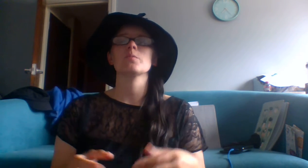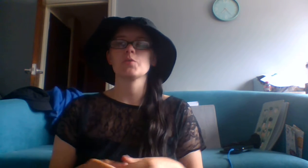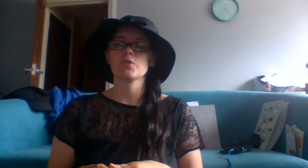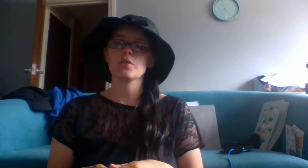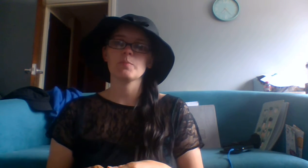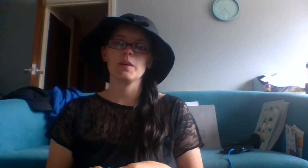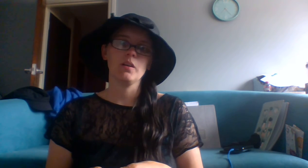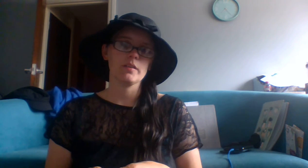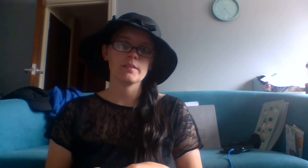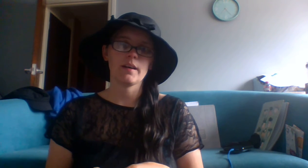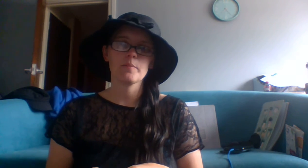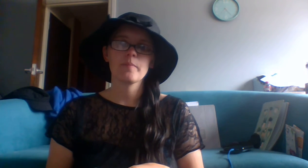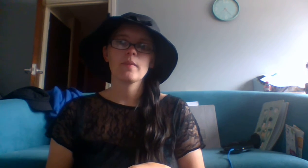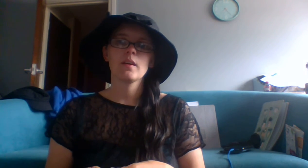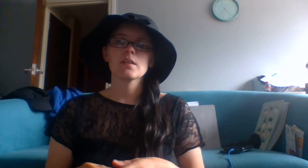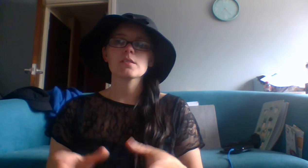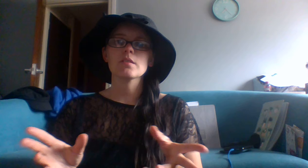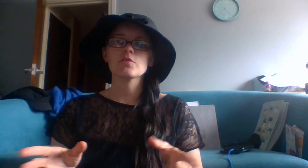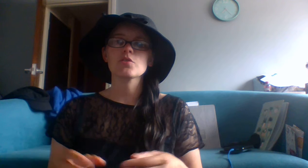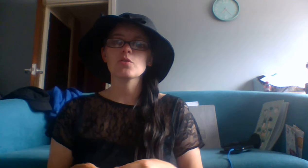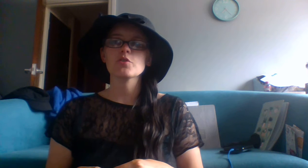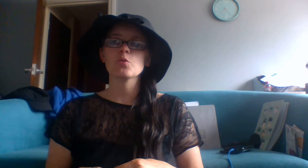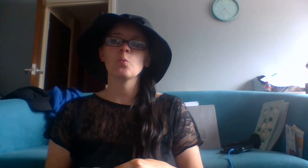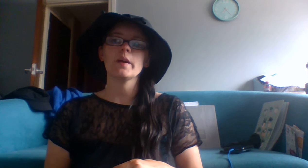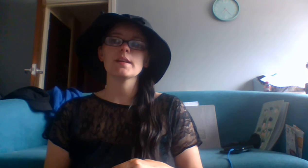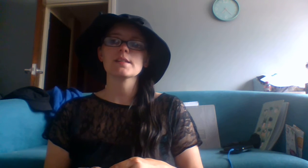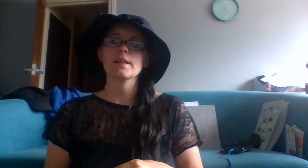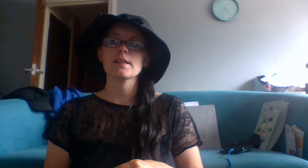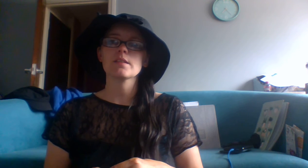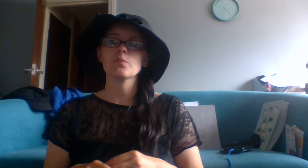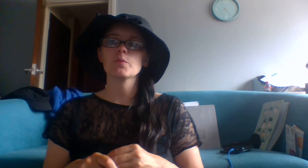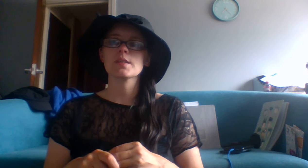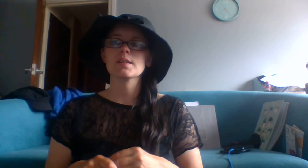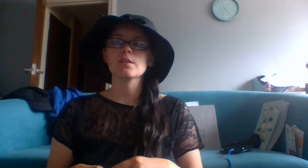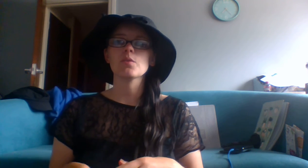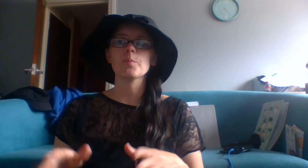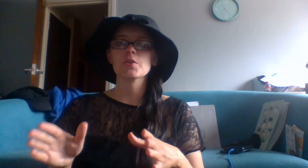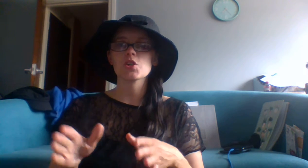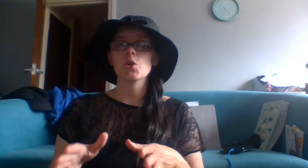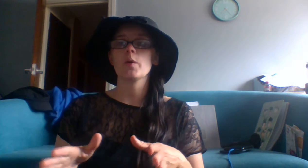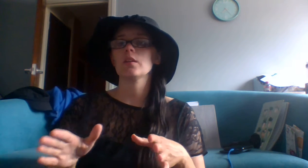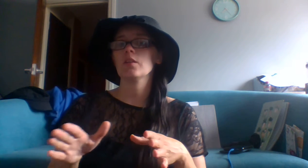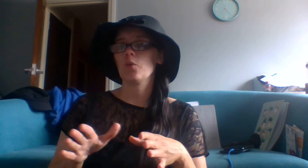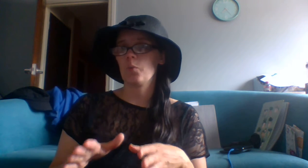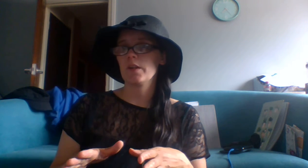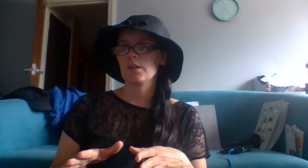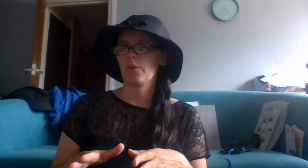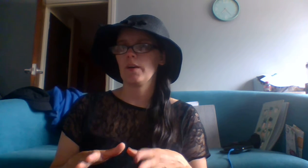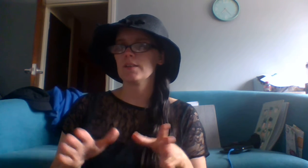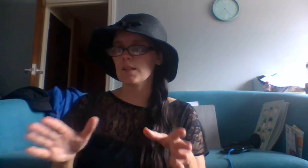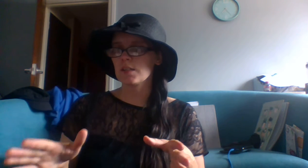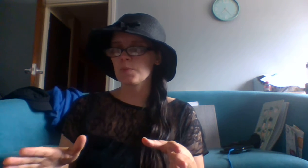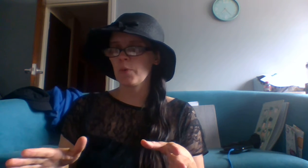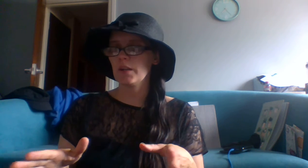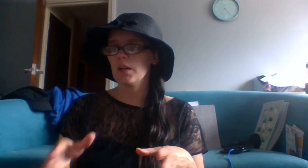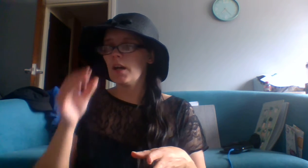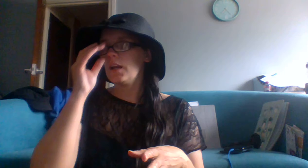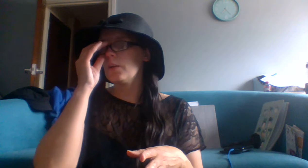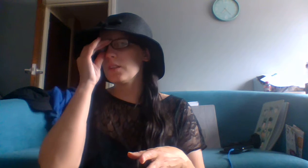options could be looked at. So George, weeks later, was still pursuing the widow. At this point, it was